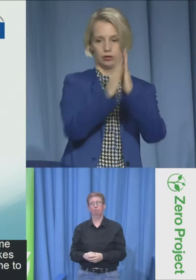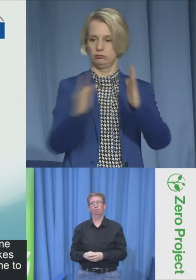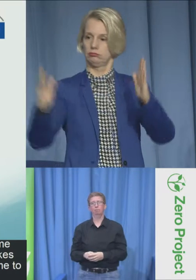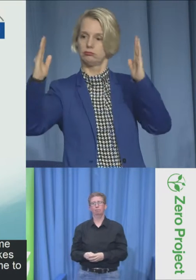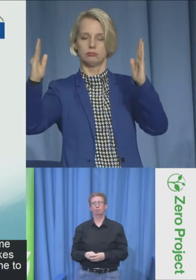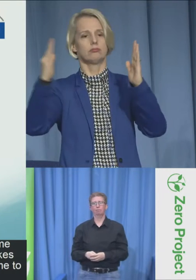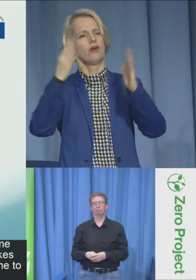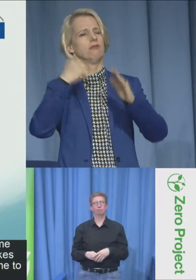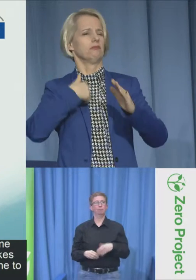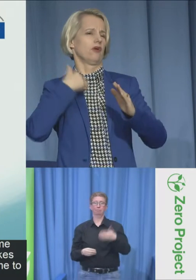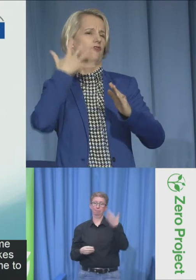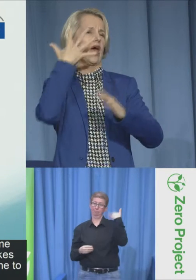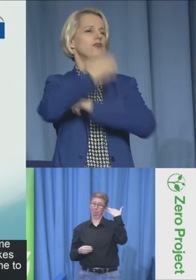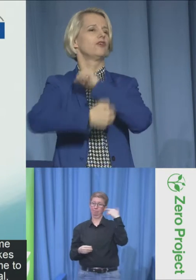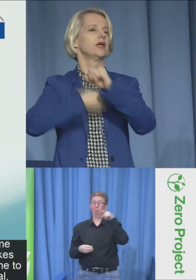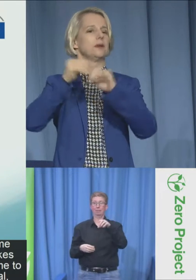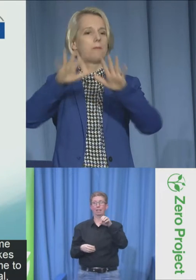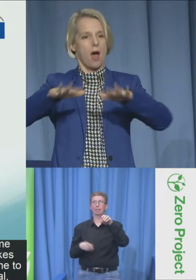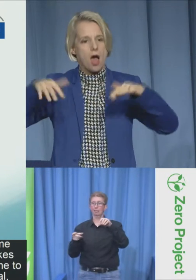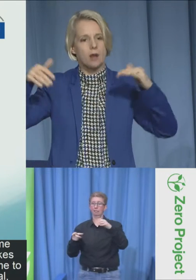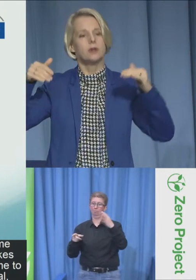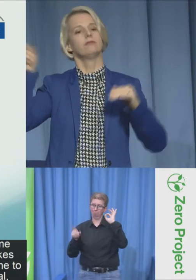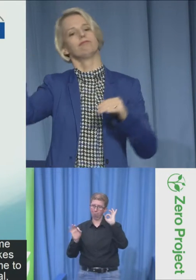after the election,